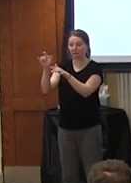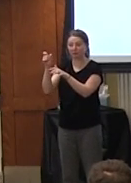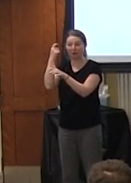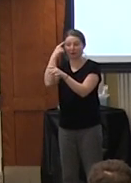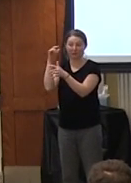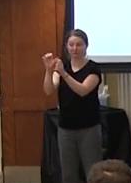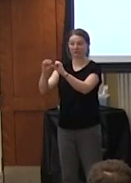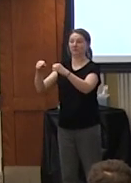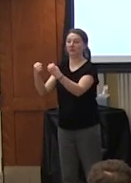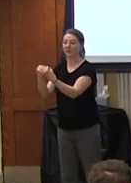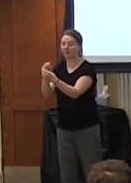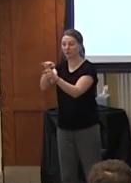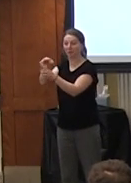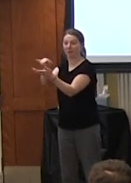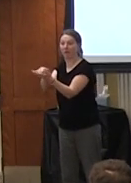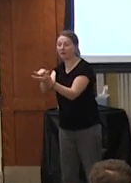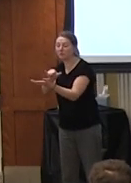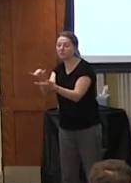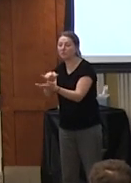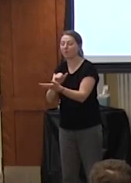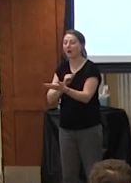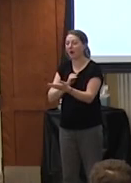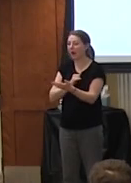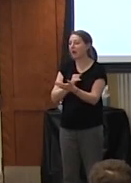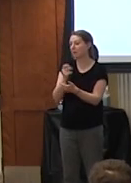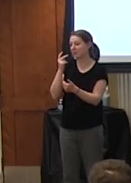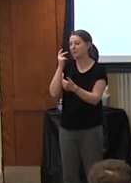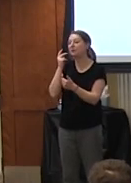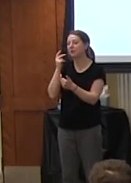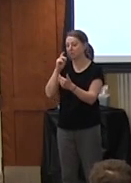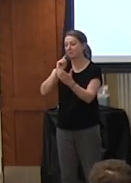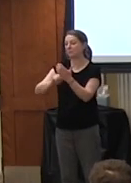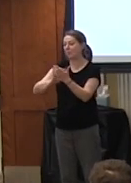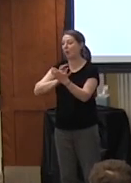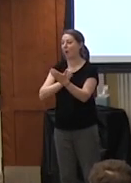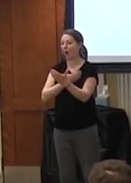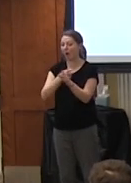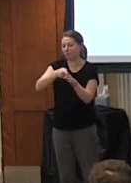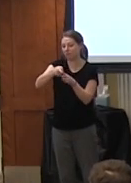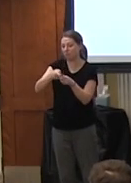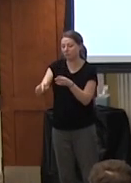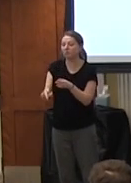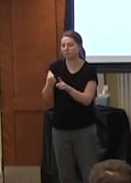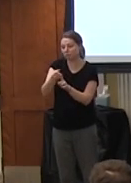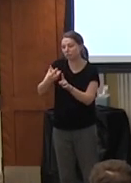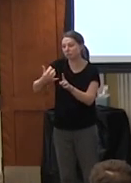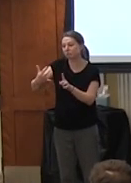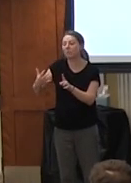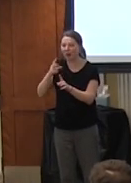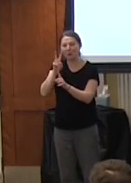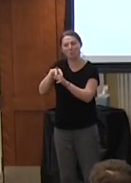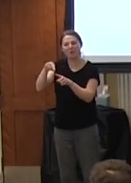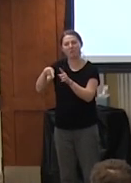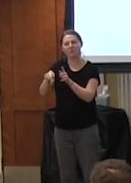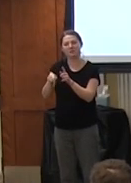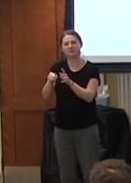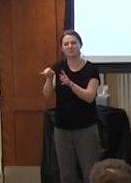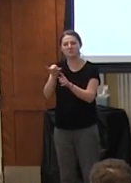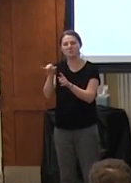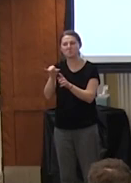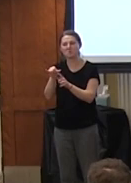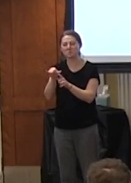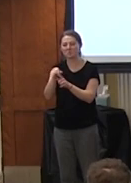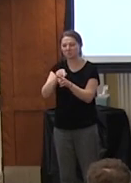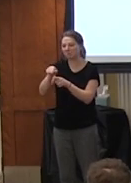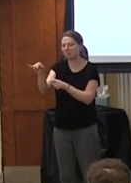i'm hoping to see as our disciplines grow uh where this can be applied to these areas and the most important thing